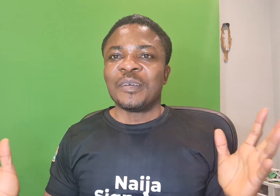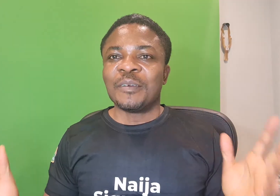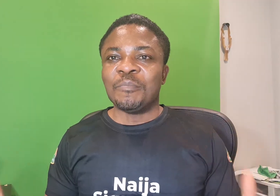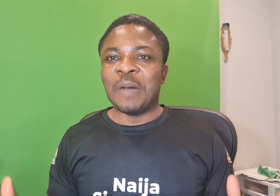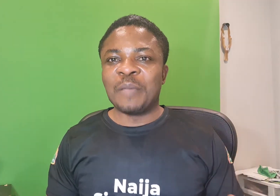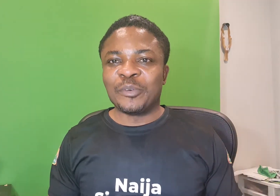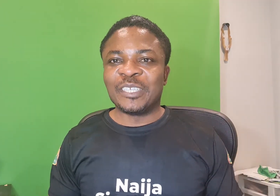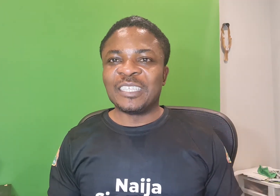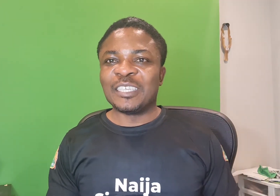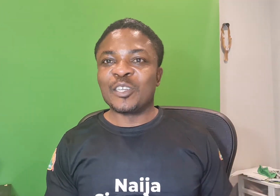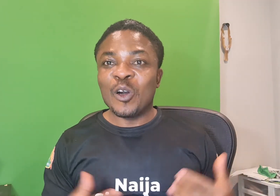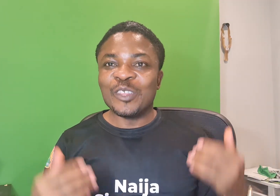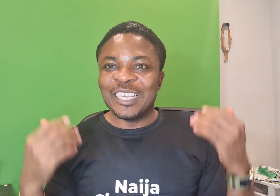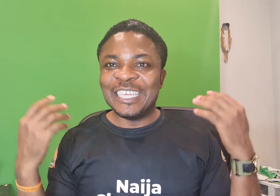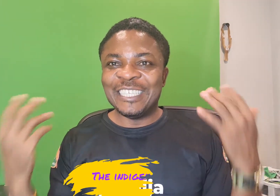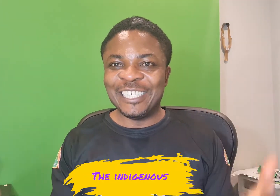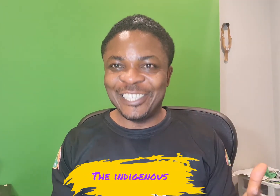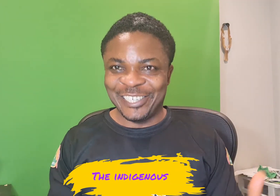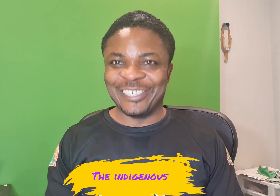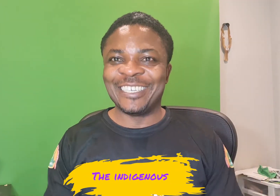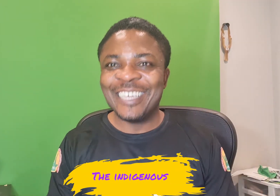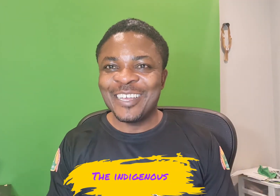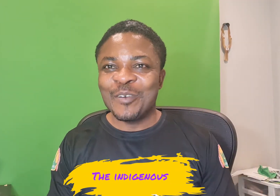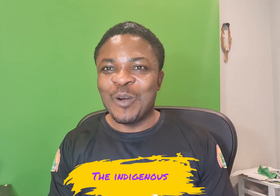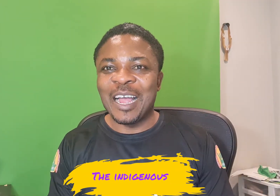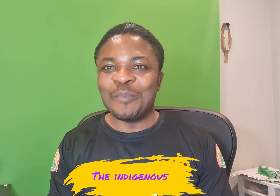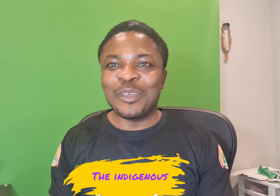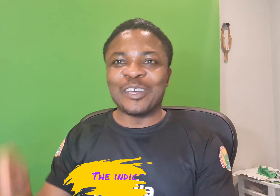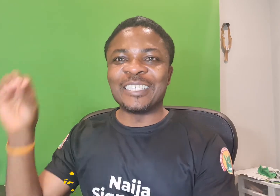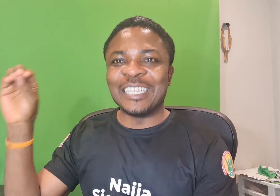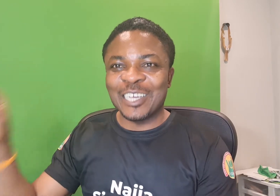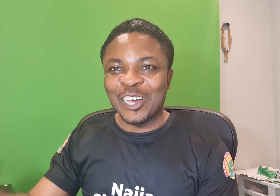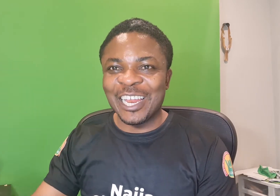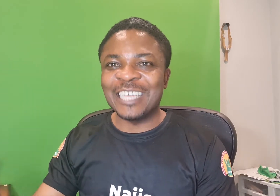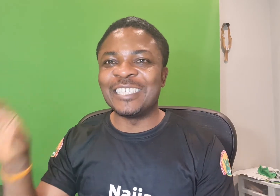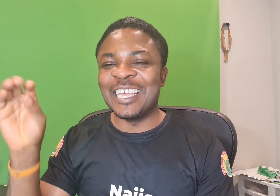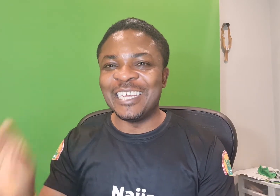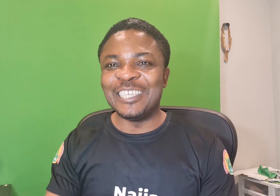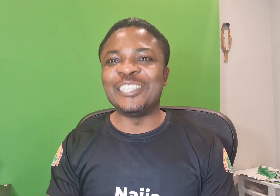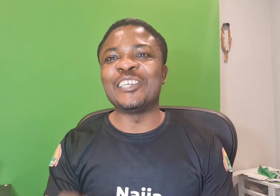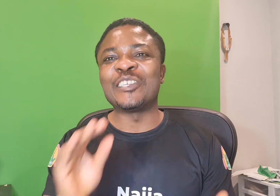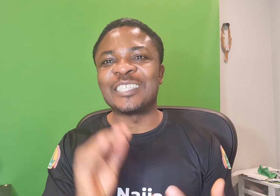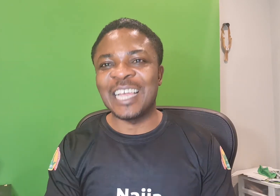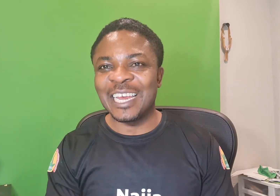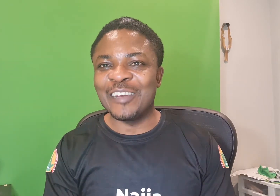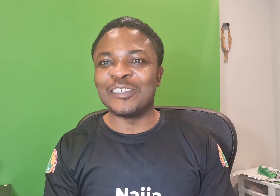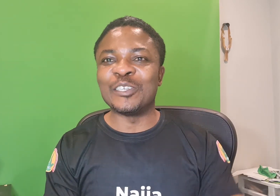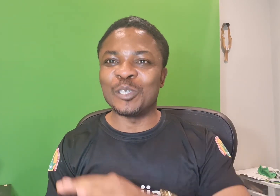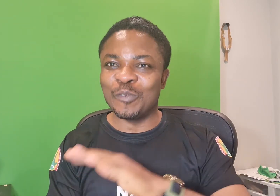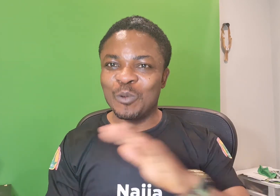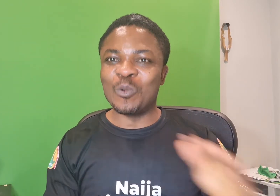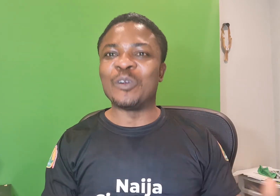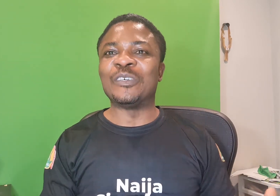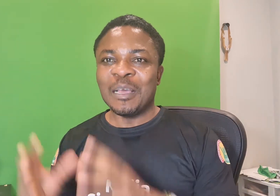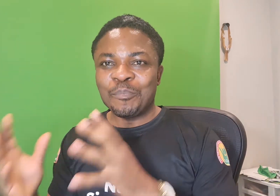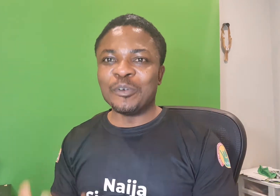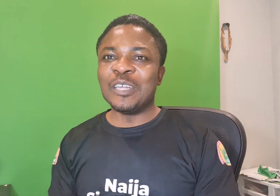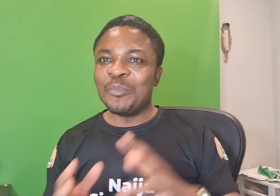My project is called The Indigenous. Why? Because it collects the indigenous sign languages of the world and put them